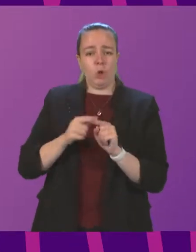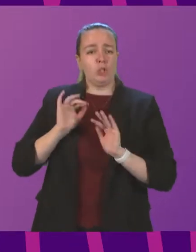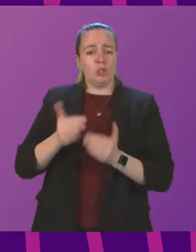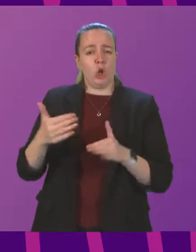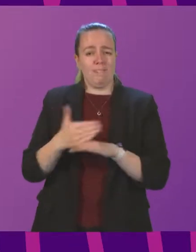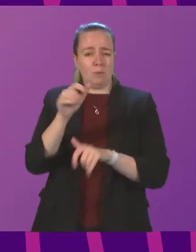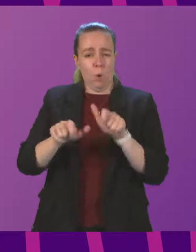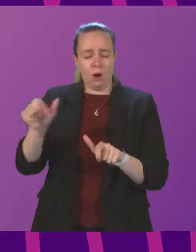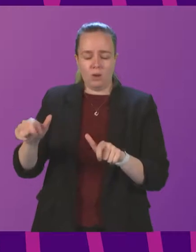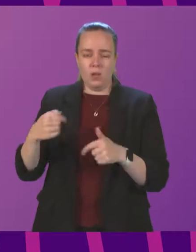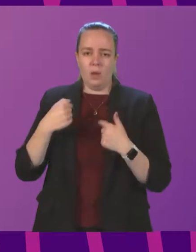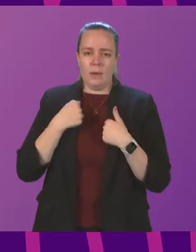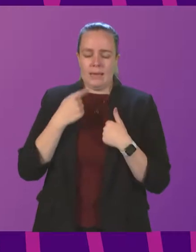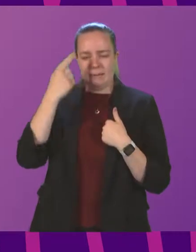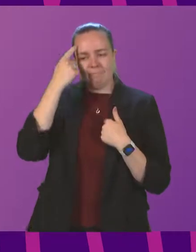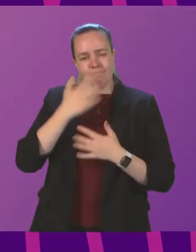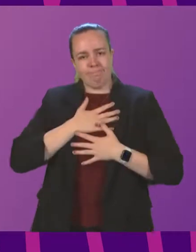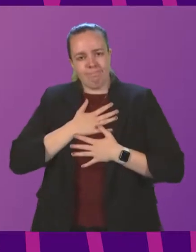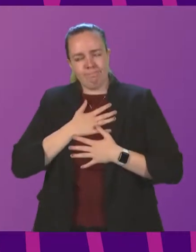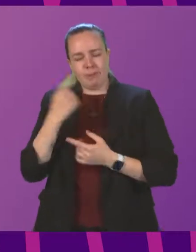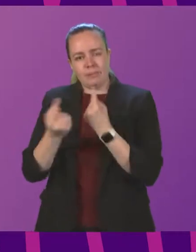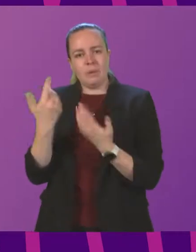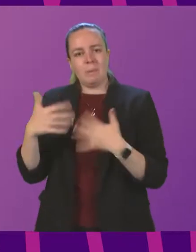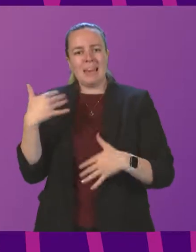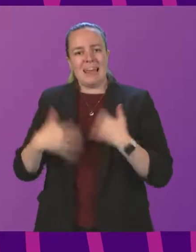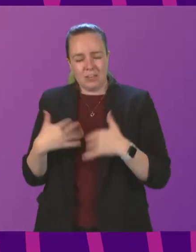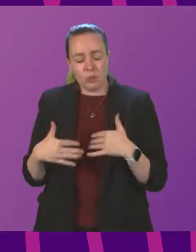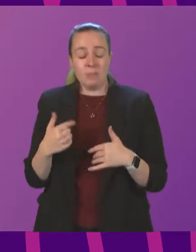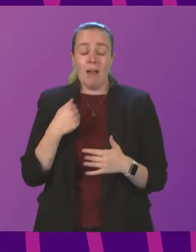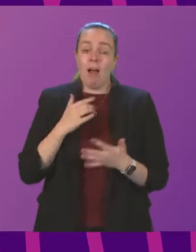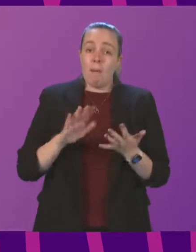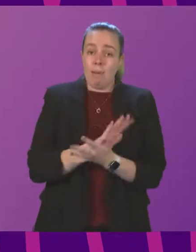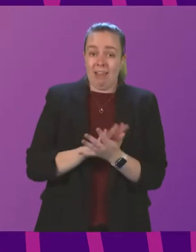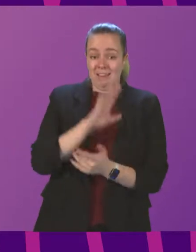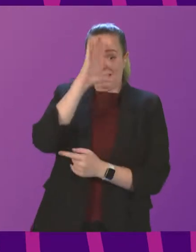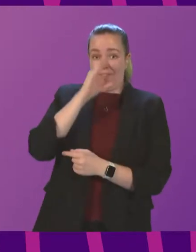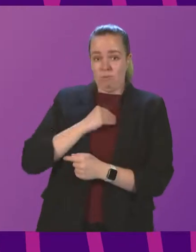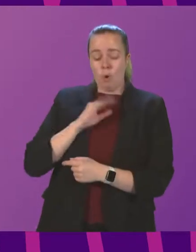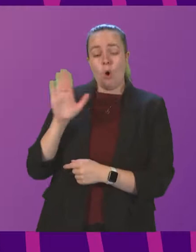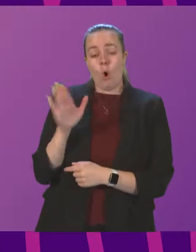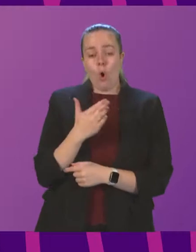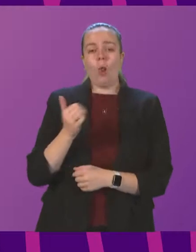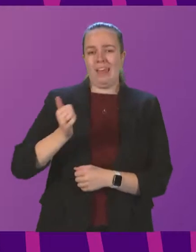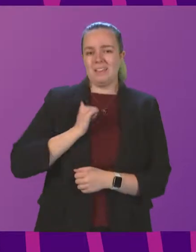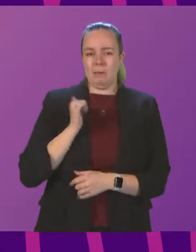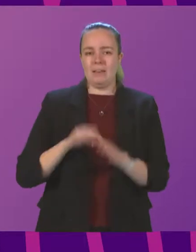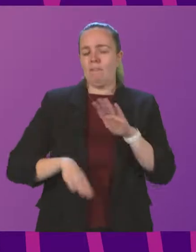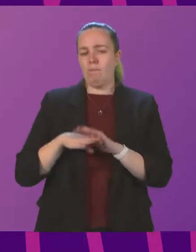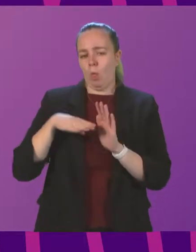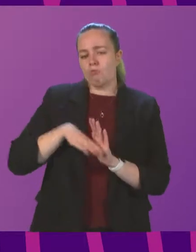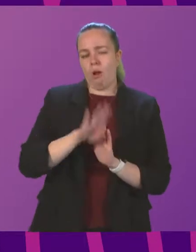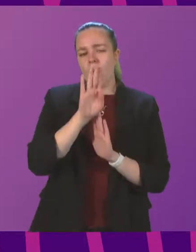and our thoughts are with those who were injured. I am pleased to have been informed that all are expected to make a full recovery.